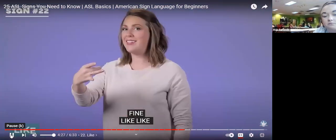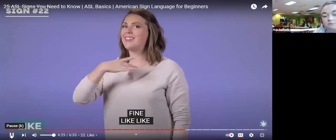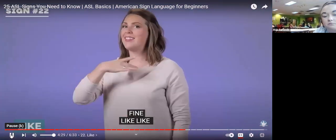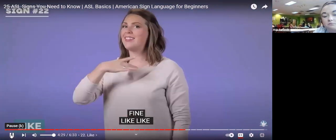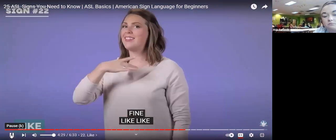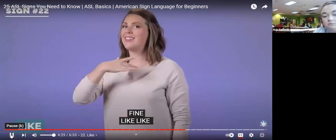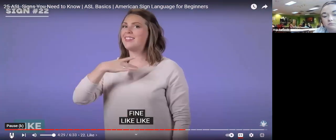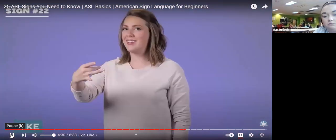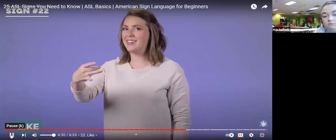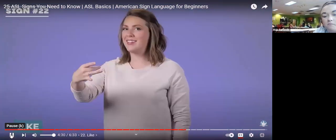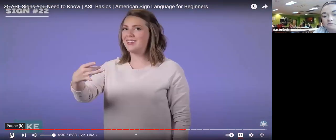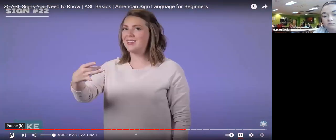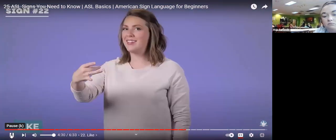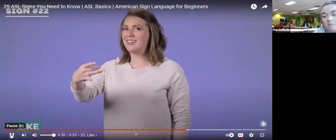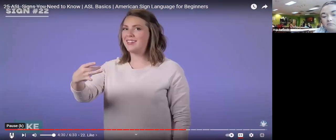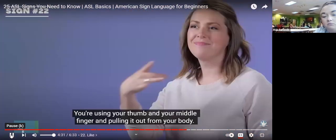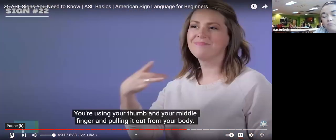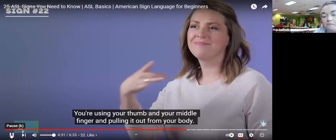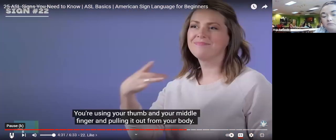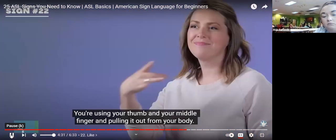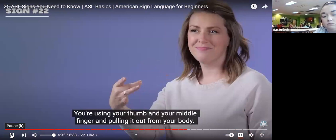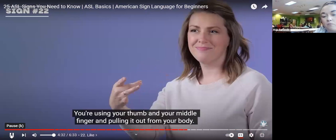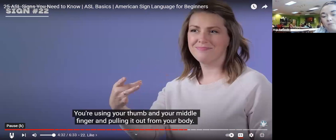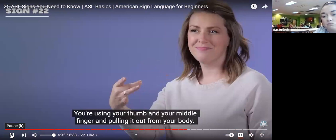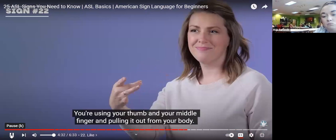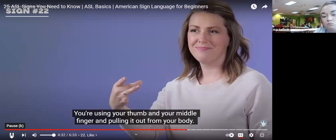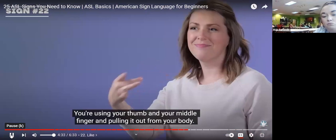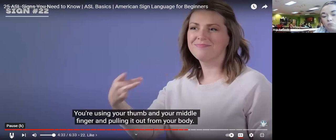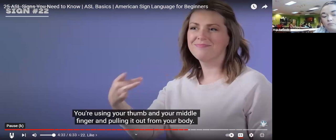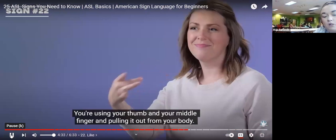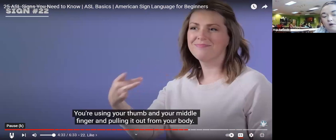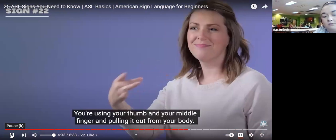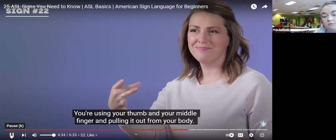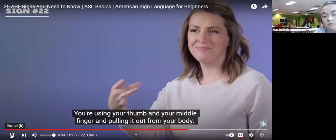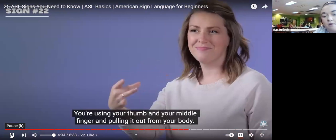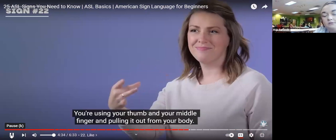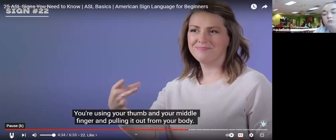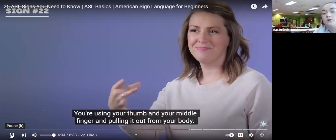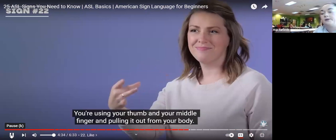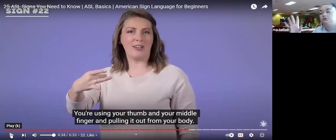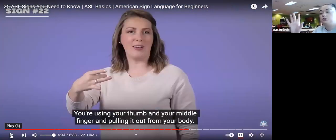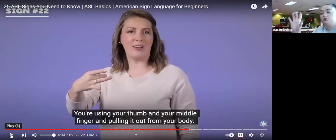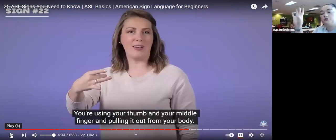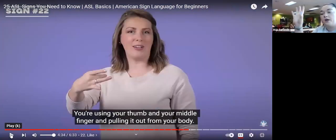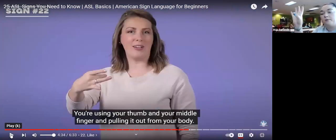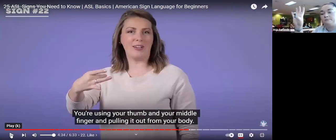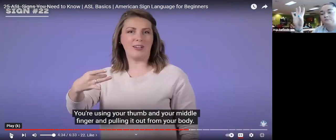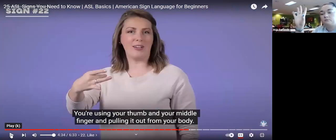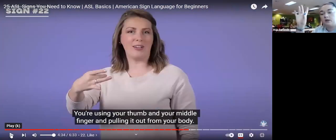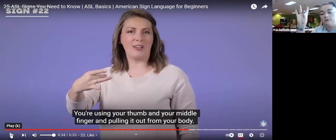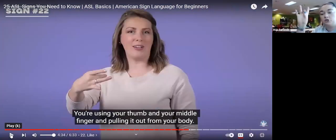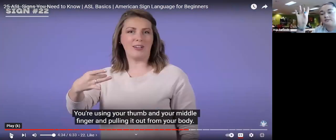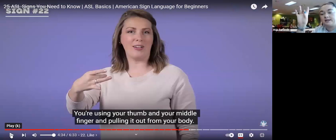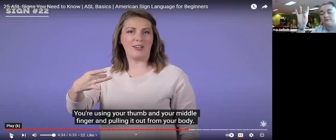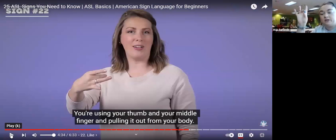like like you're using your thumb and your middle finger and pulling it out from your body okay so your thumb